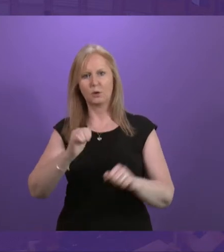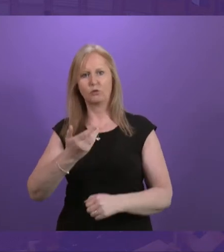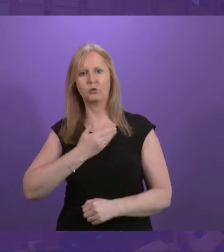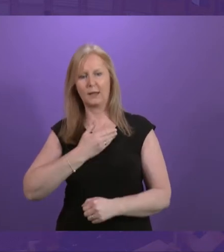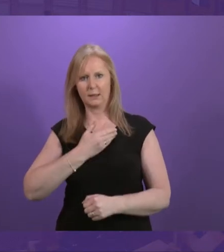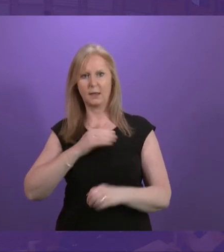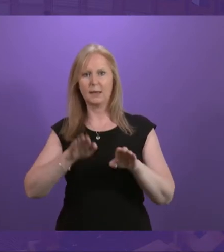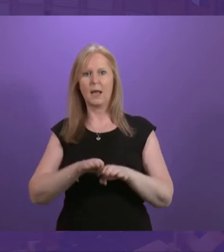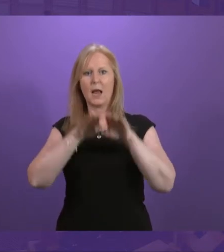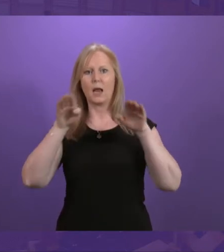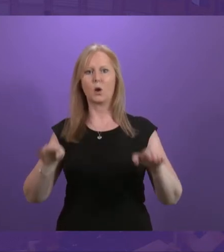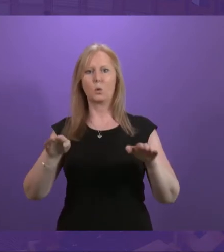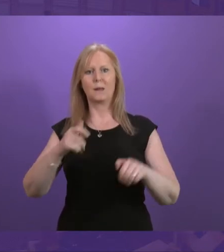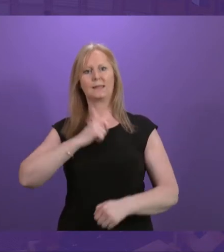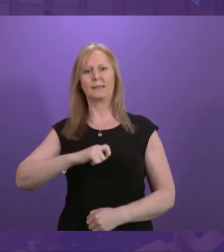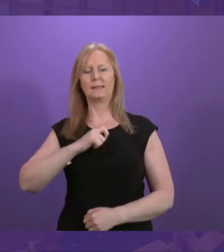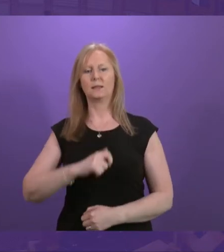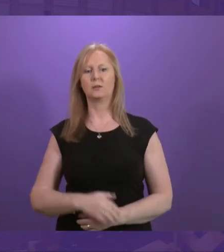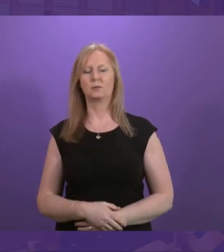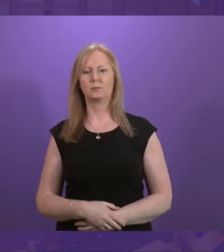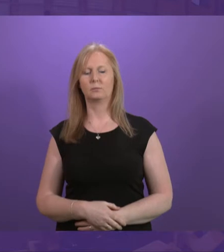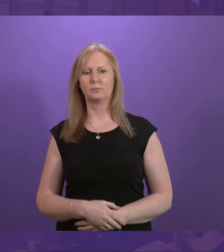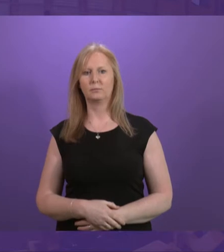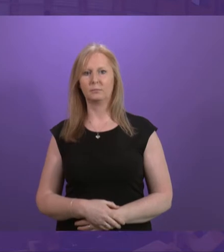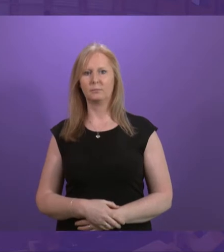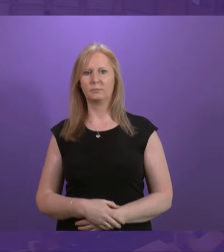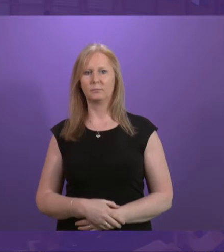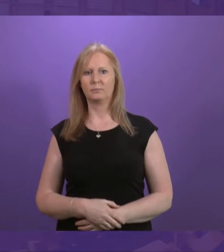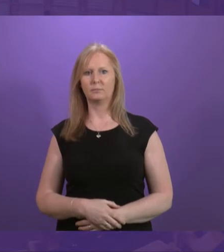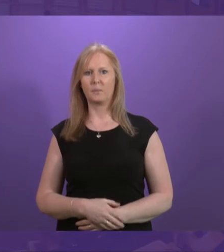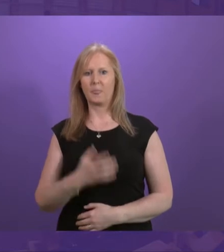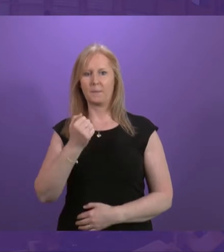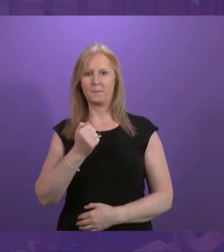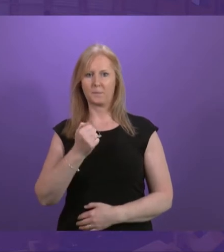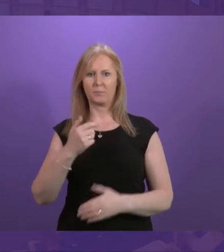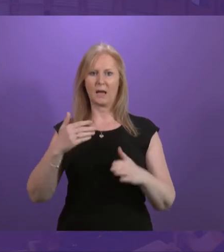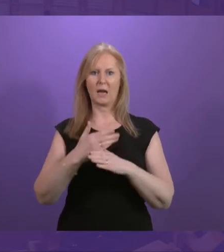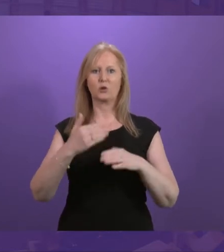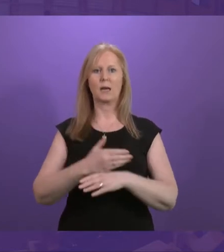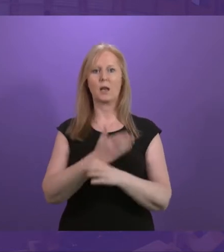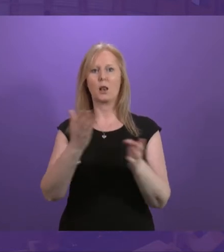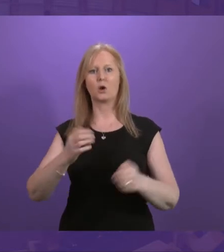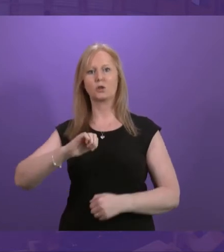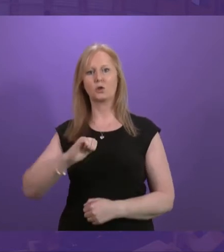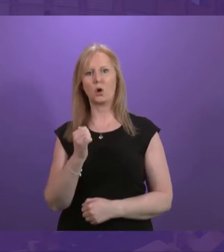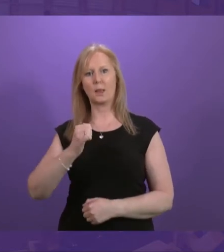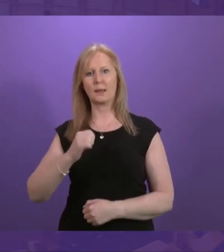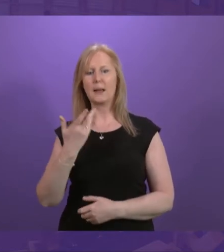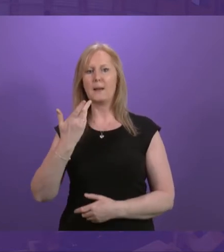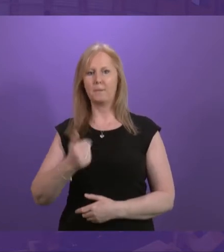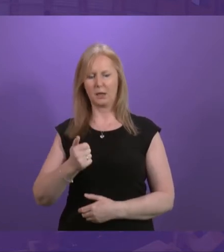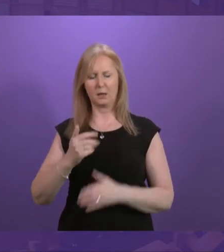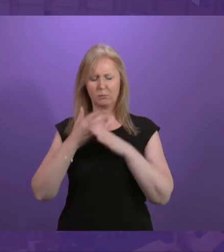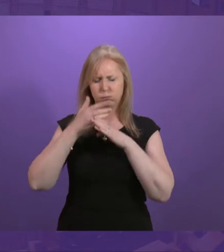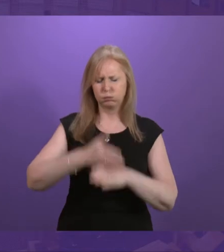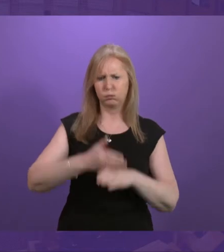and equal citizens. In this regard, Action on Hearing Loss Scotland did a power of work with their